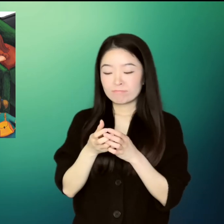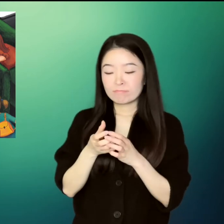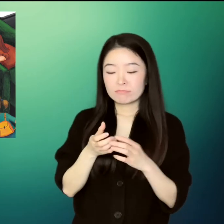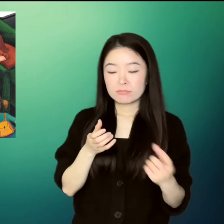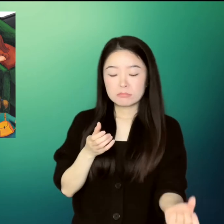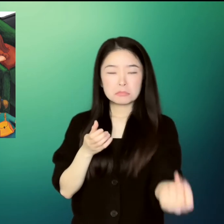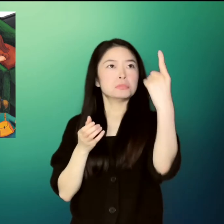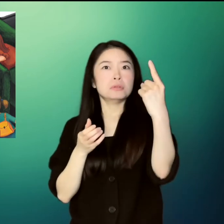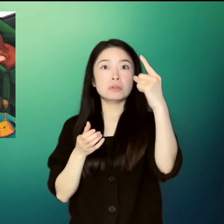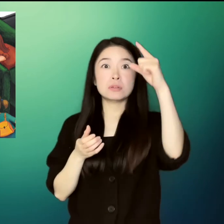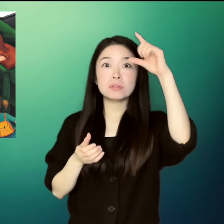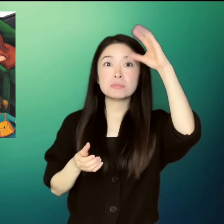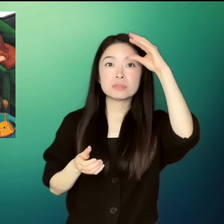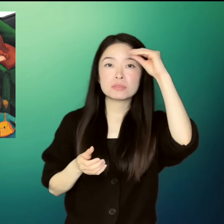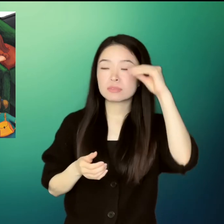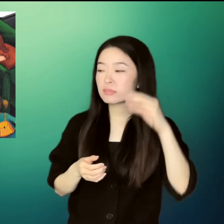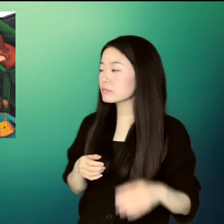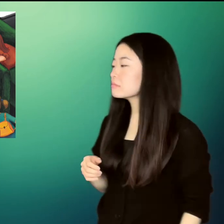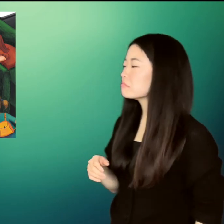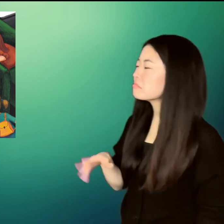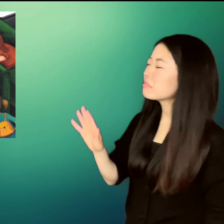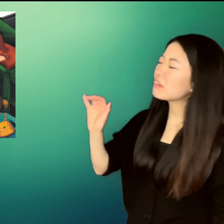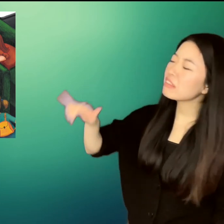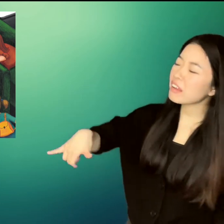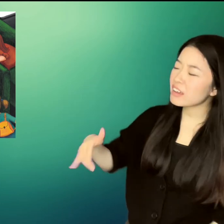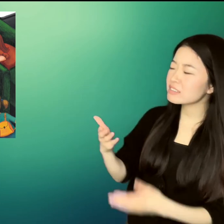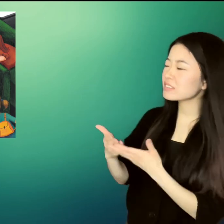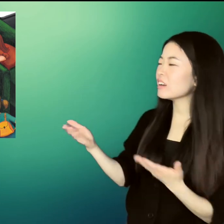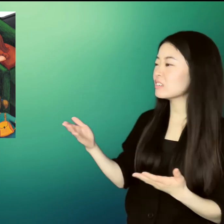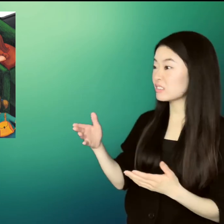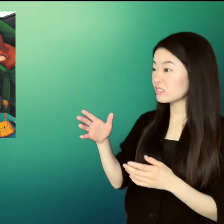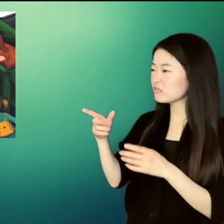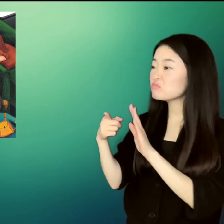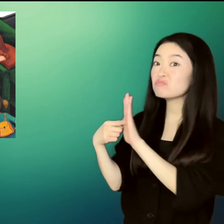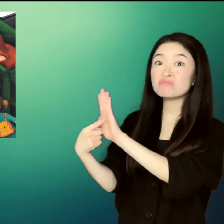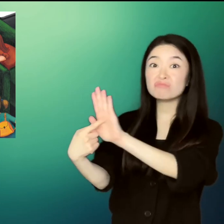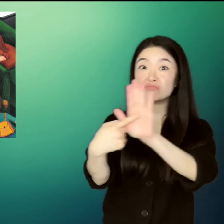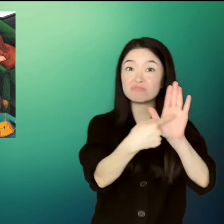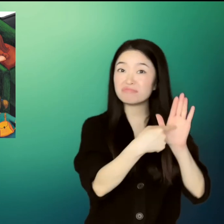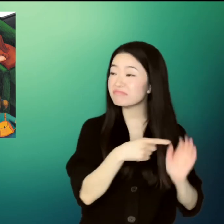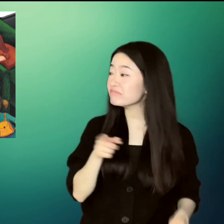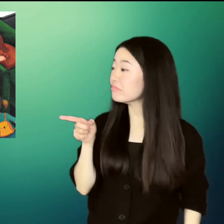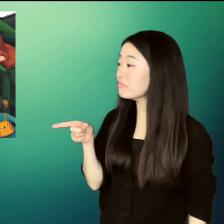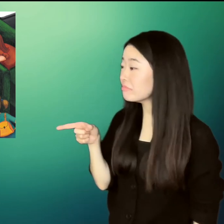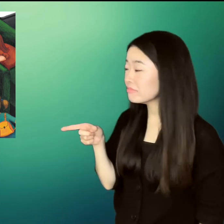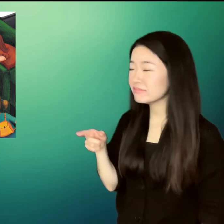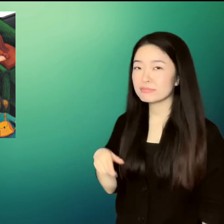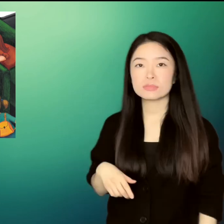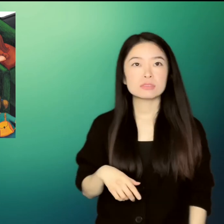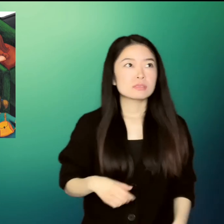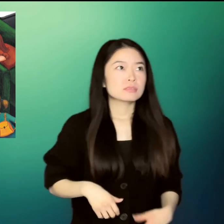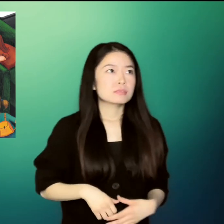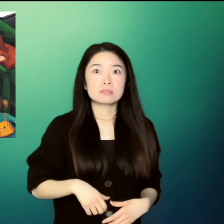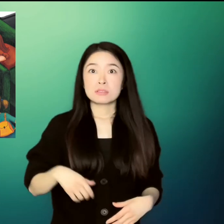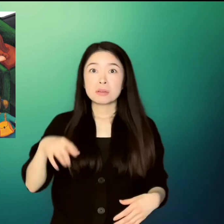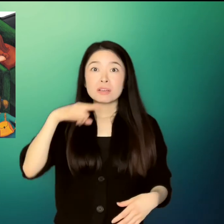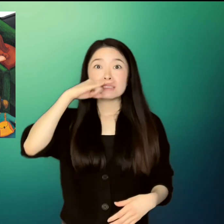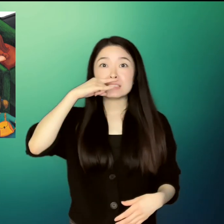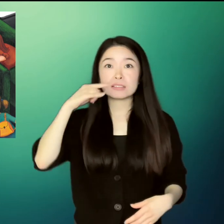Is that thing for show and tell? A boy asked Un He, surprising her. Un He looked up